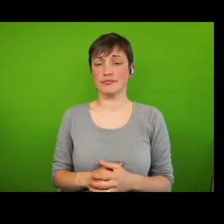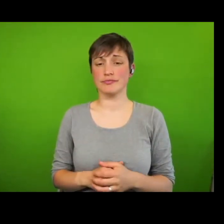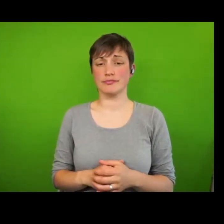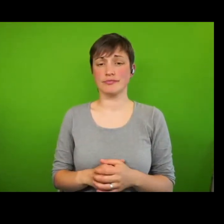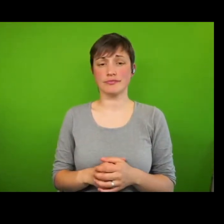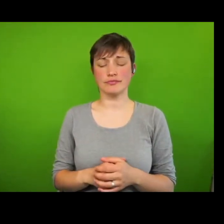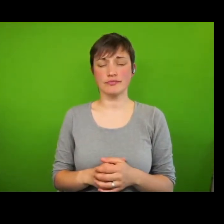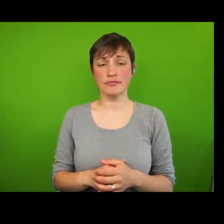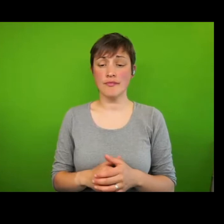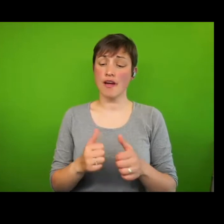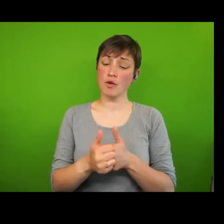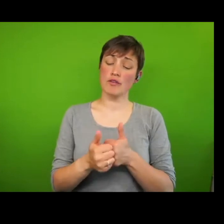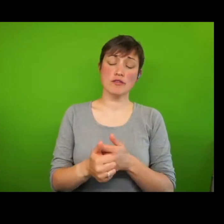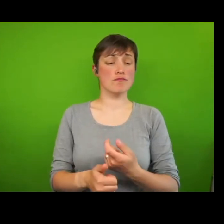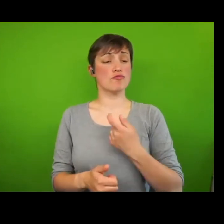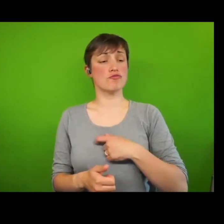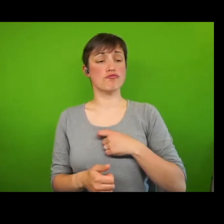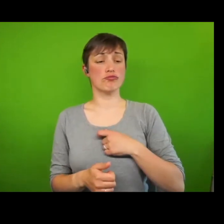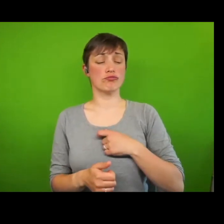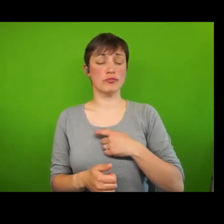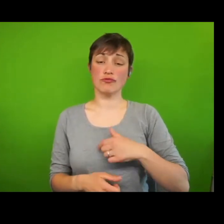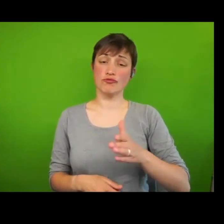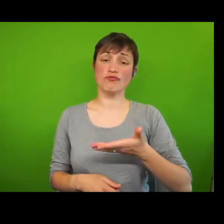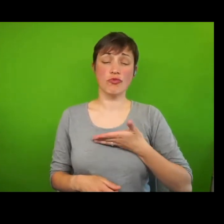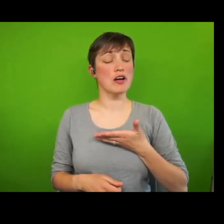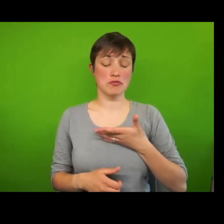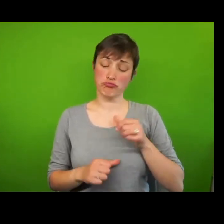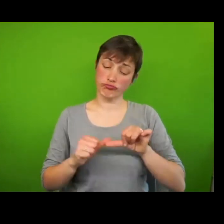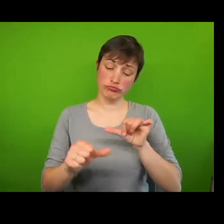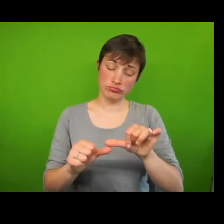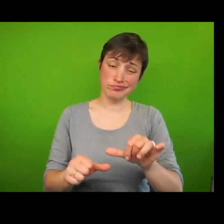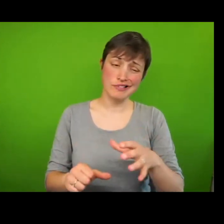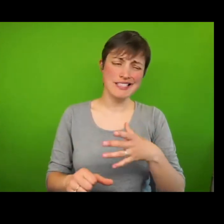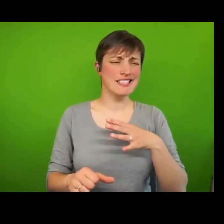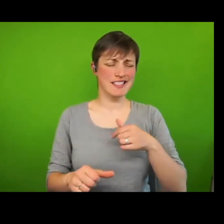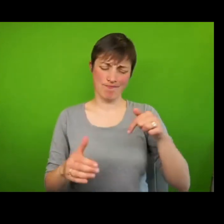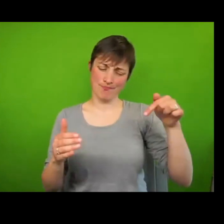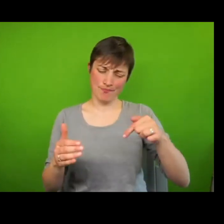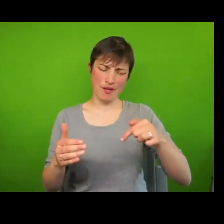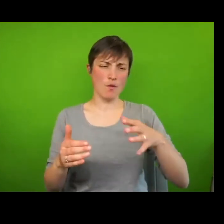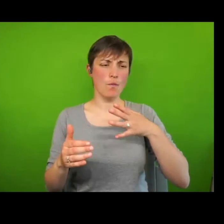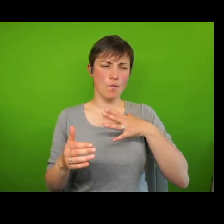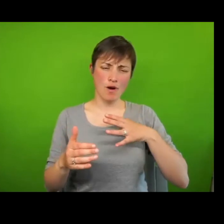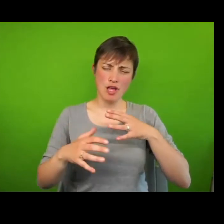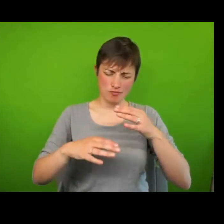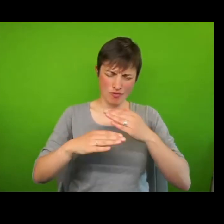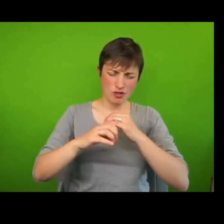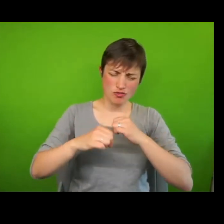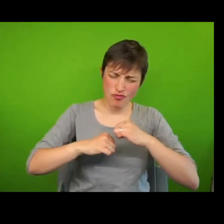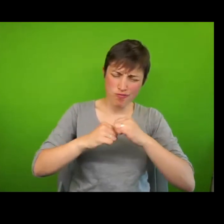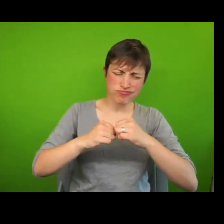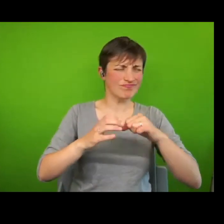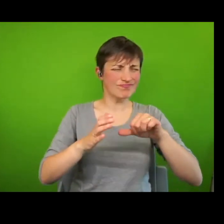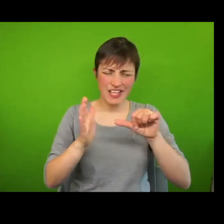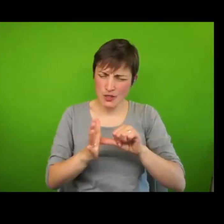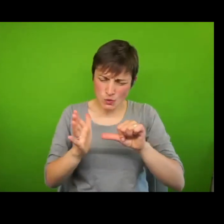approach also advance the broader argument that human rights invite analysis of the structural causes of poverty rather